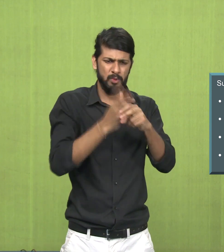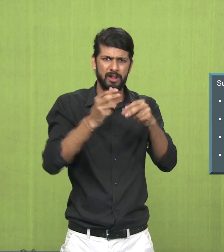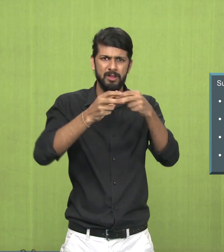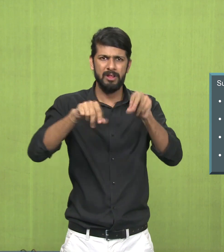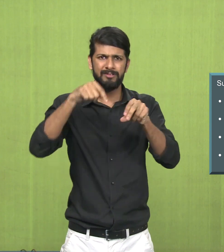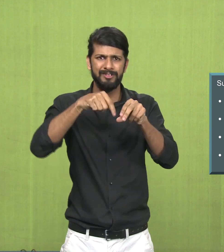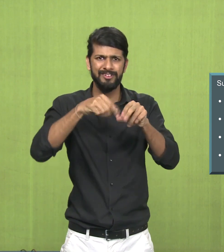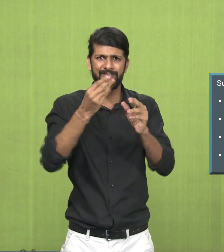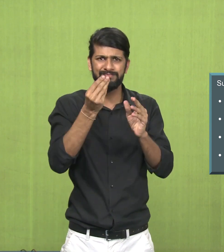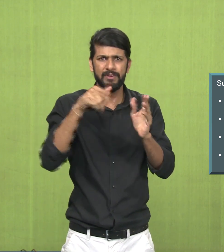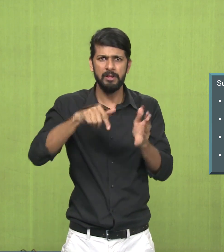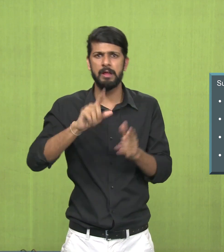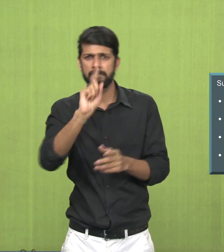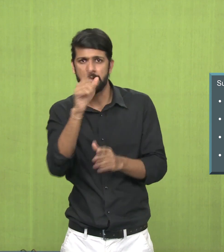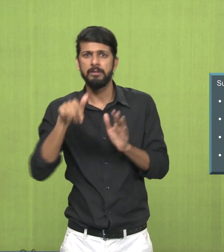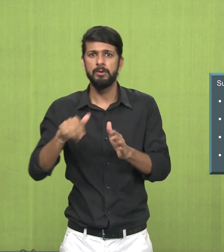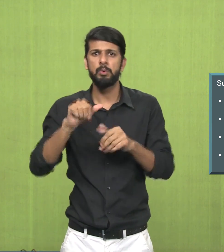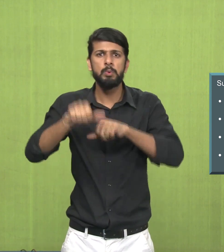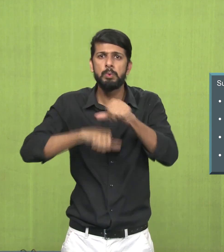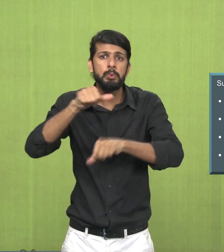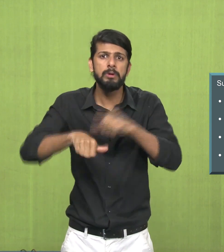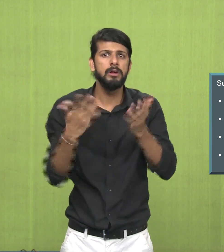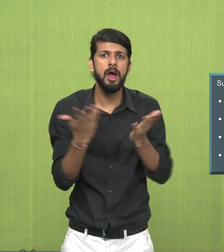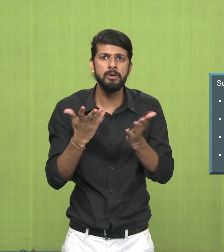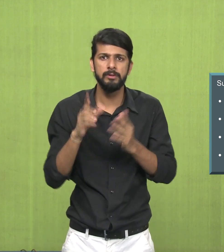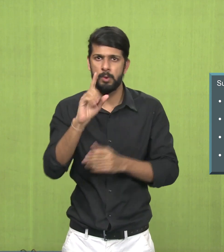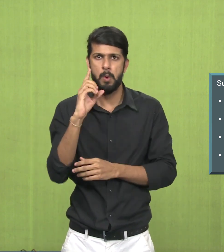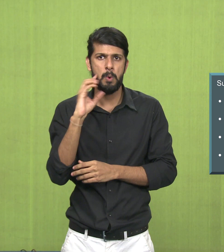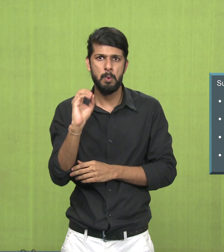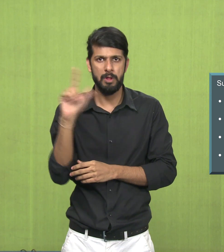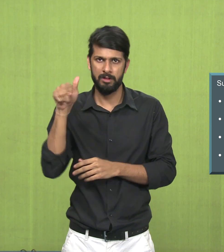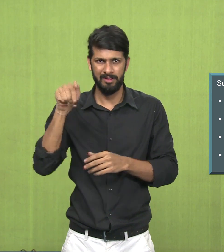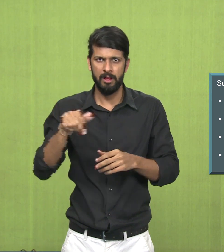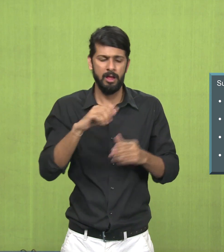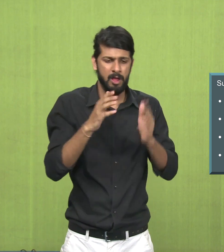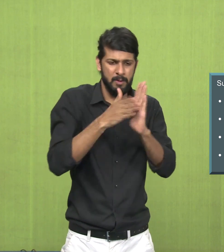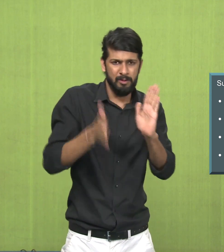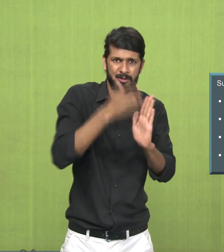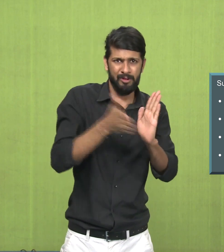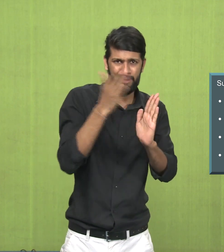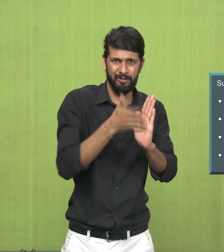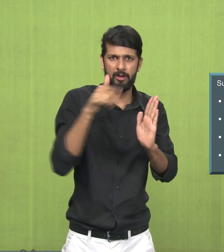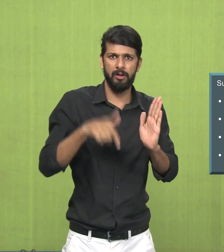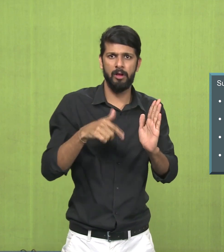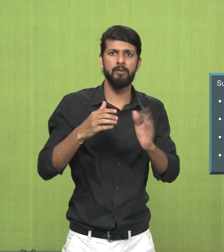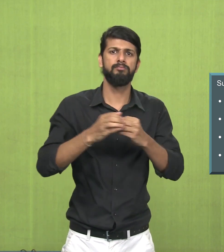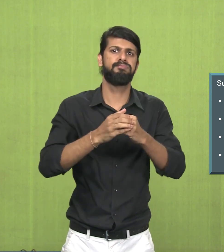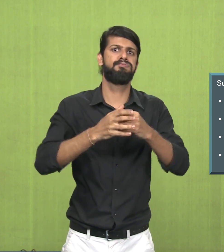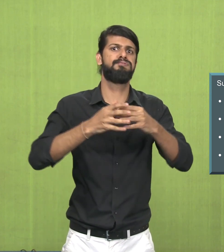The egg tempera was the primary method until